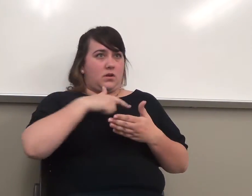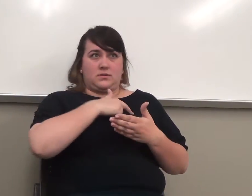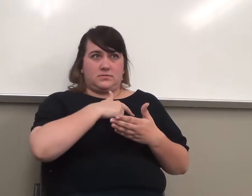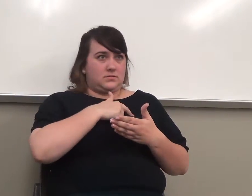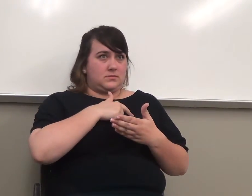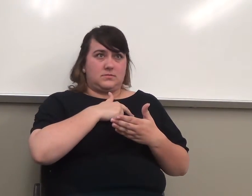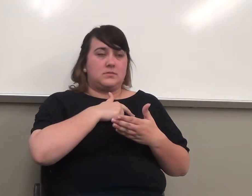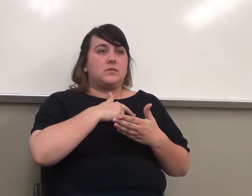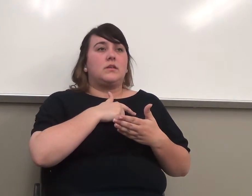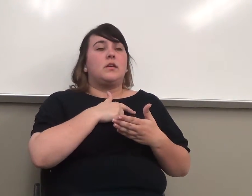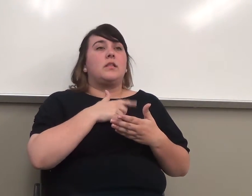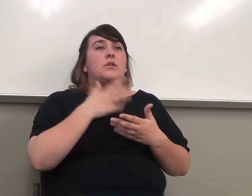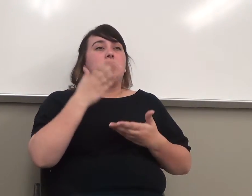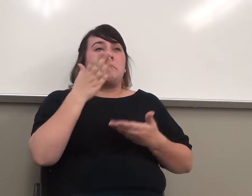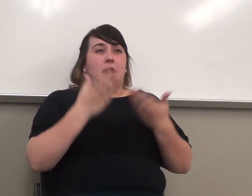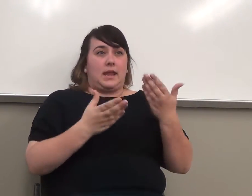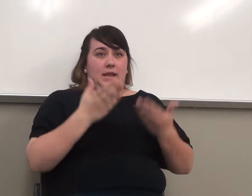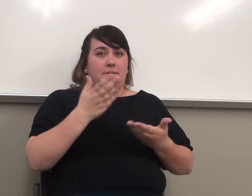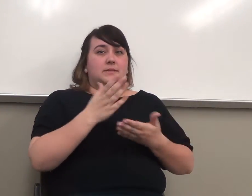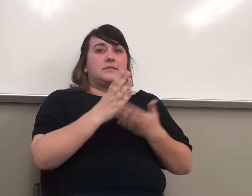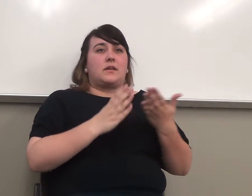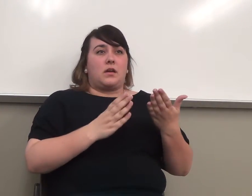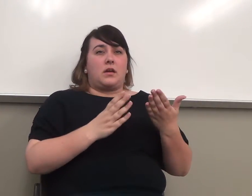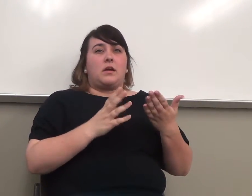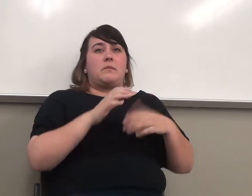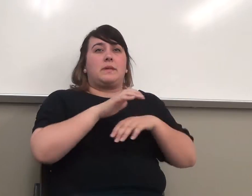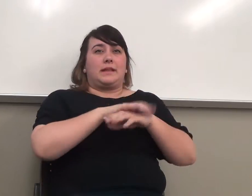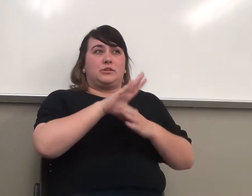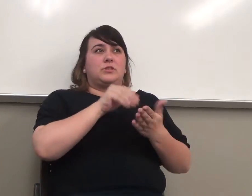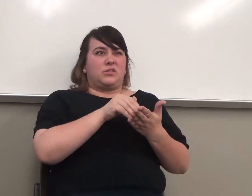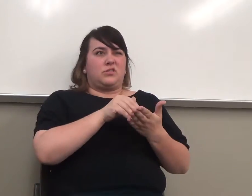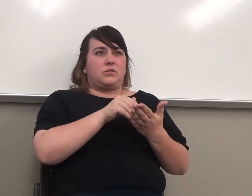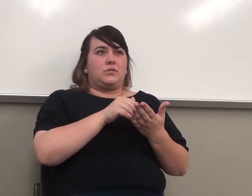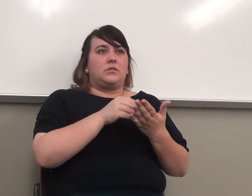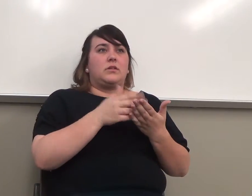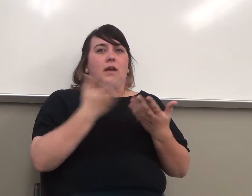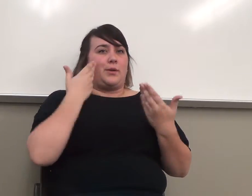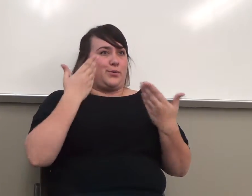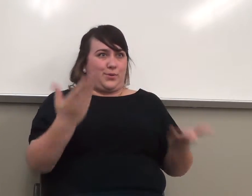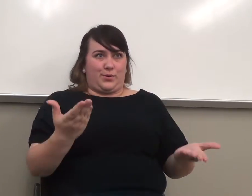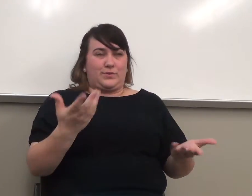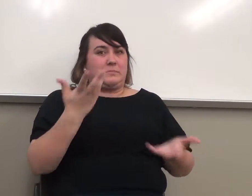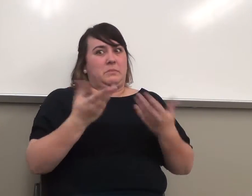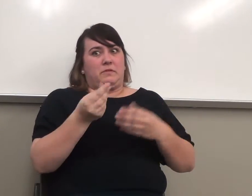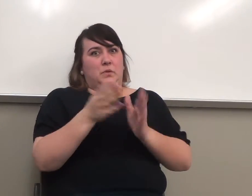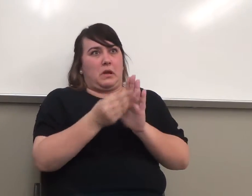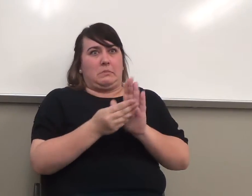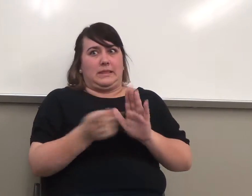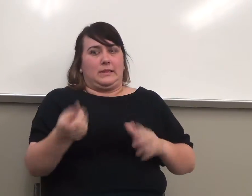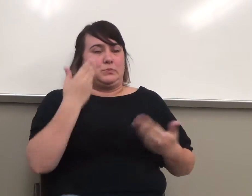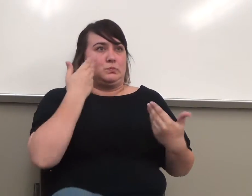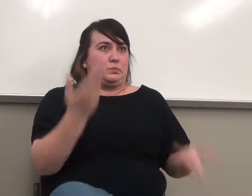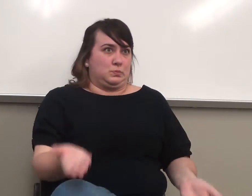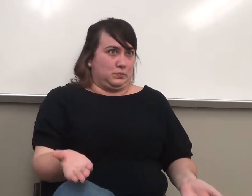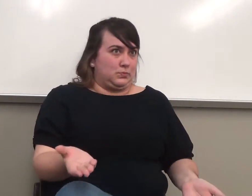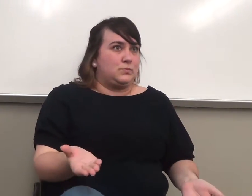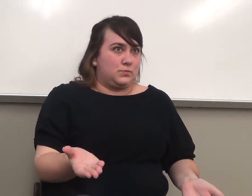There may be some in the English Center. I don't know. There may be a couple of copies of this in English. But,